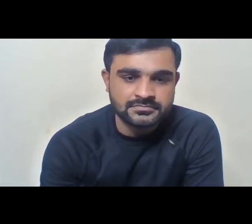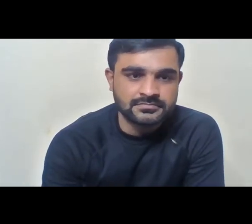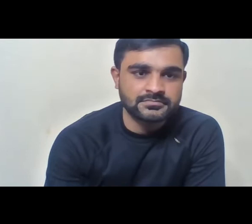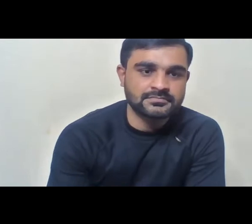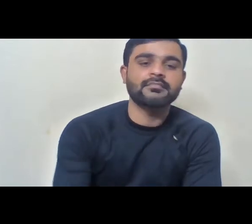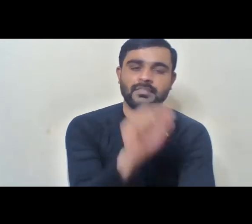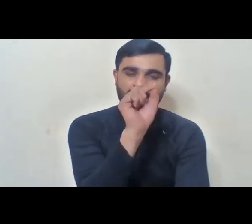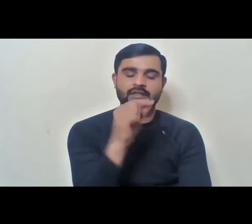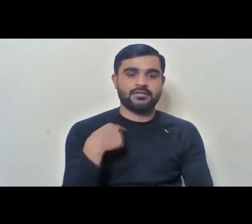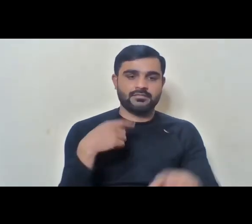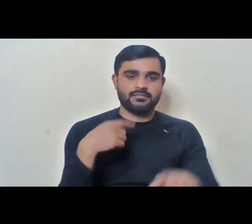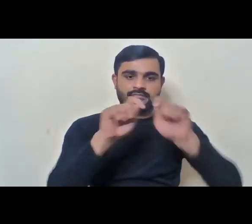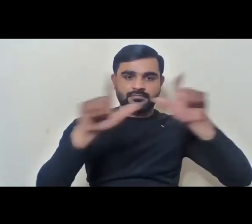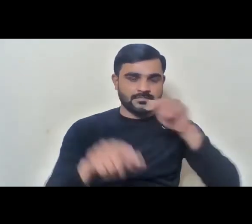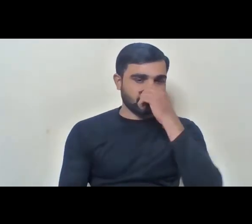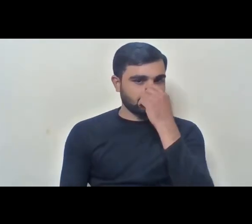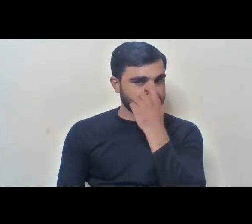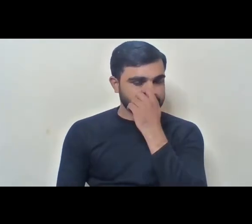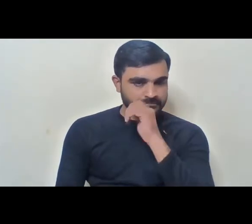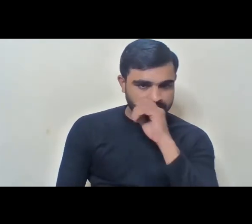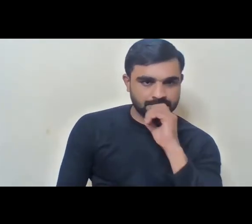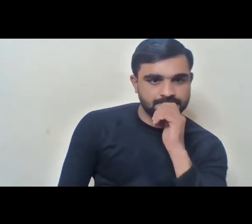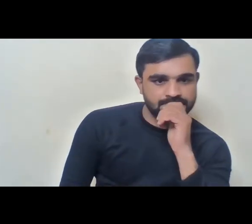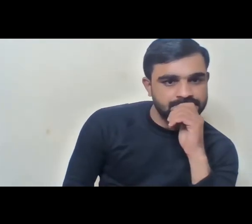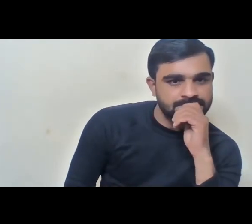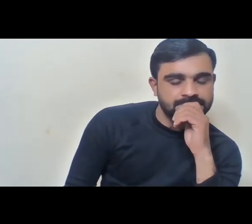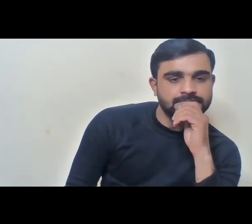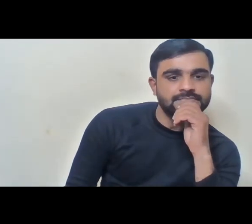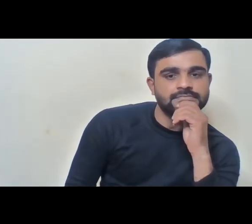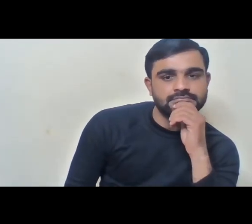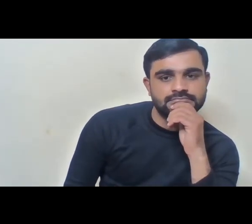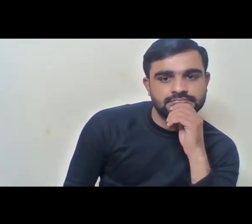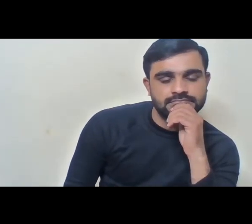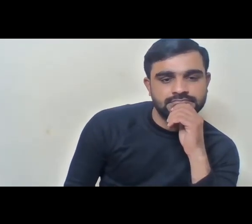just a second. Thank you.